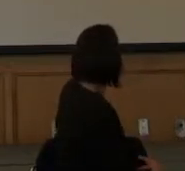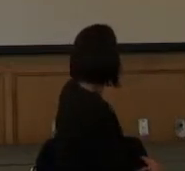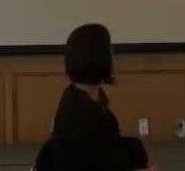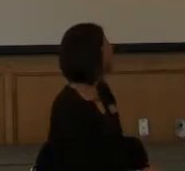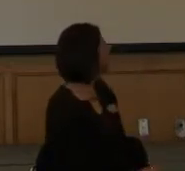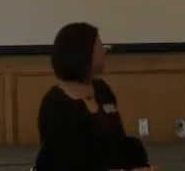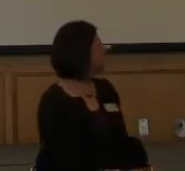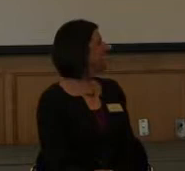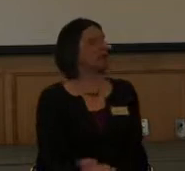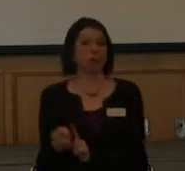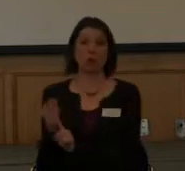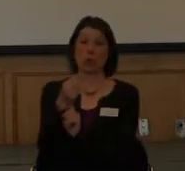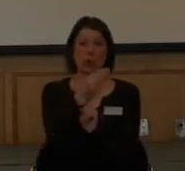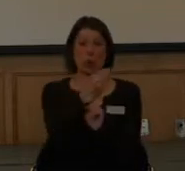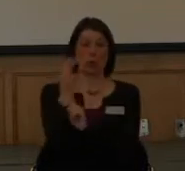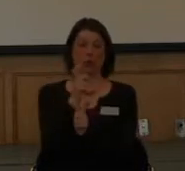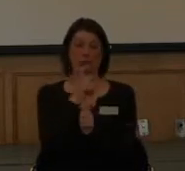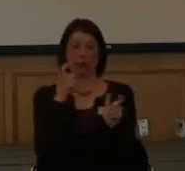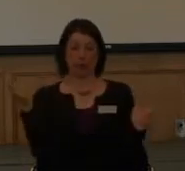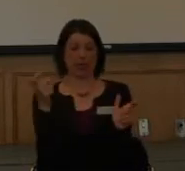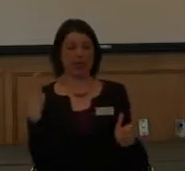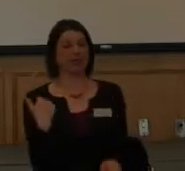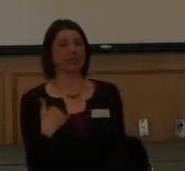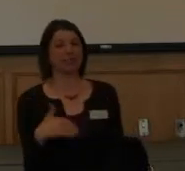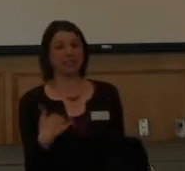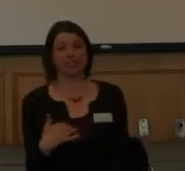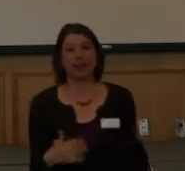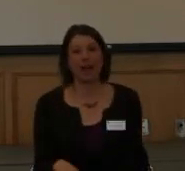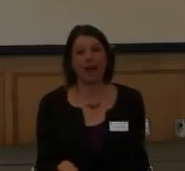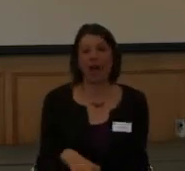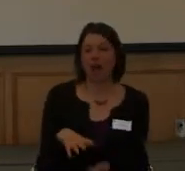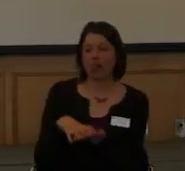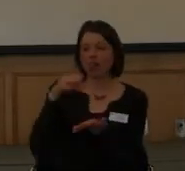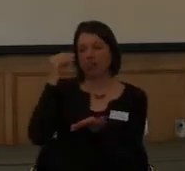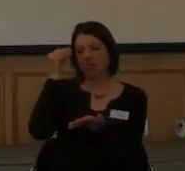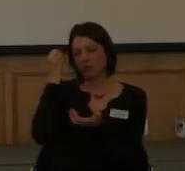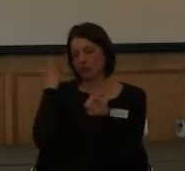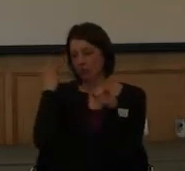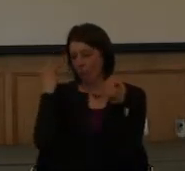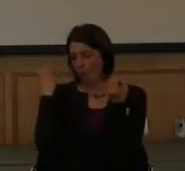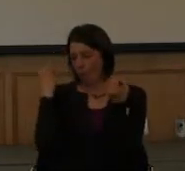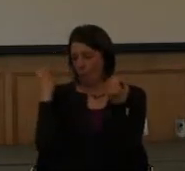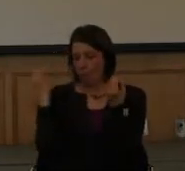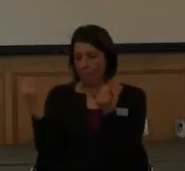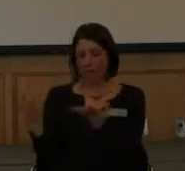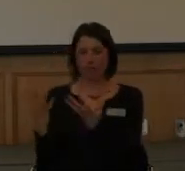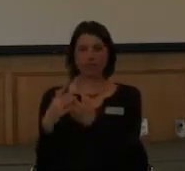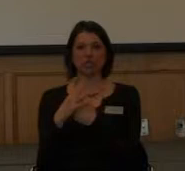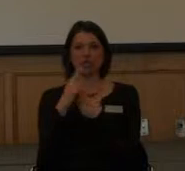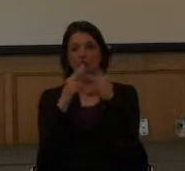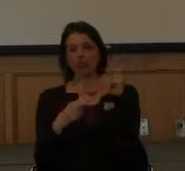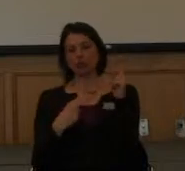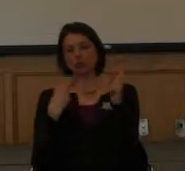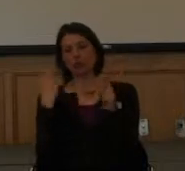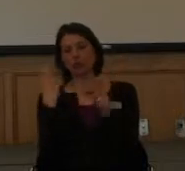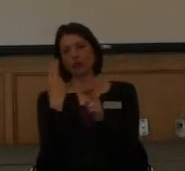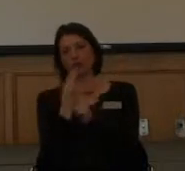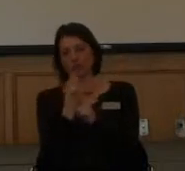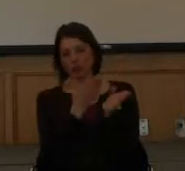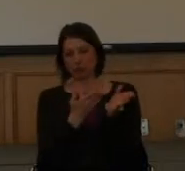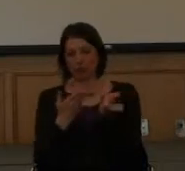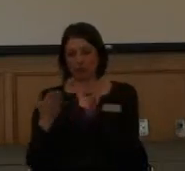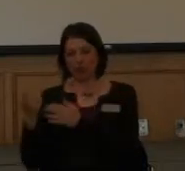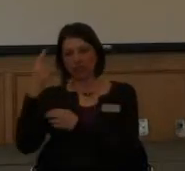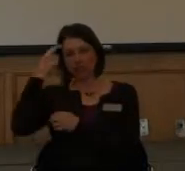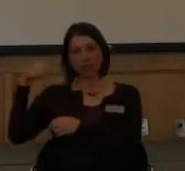It's, it's kind of a, Katrina was kind of a lesson to me in the universe provides for you at the time